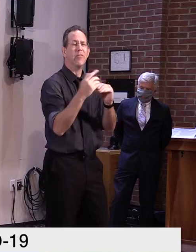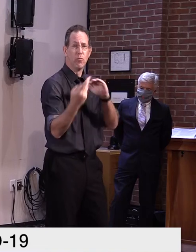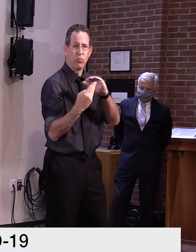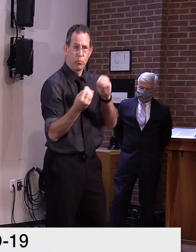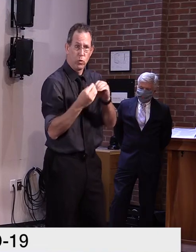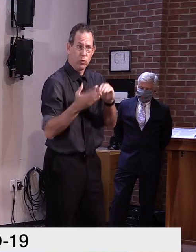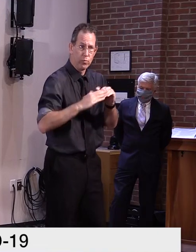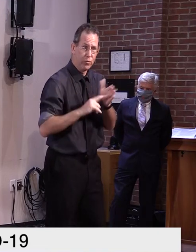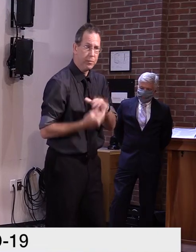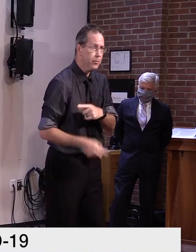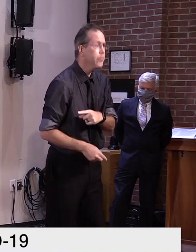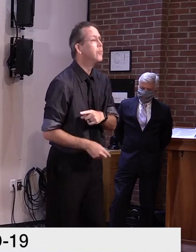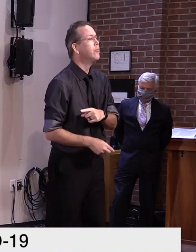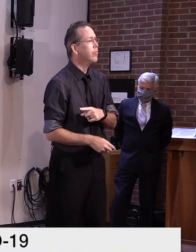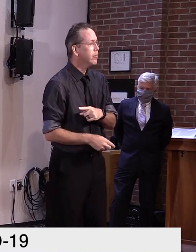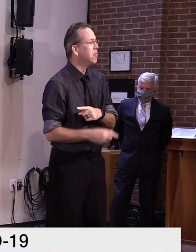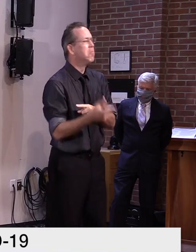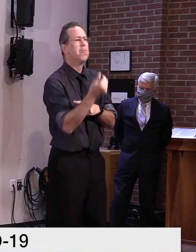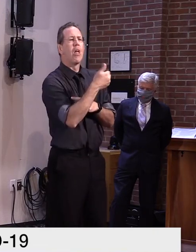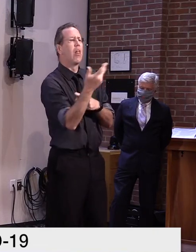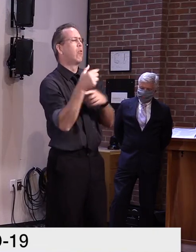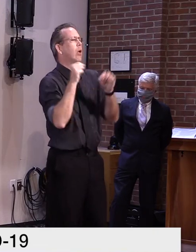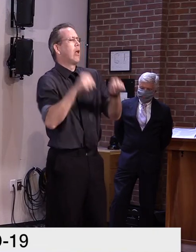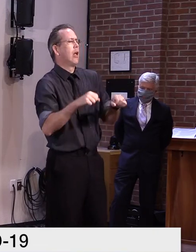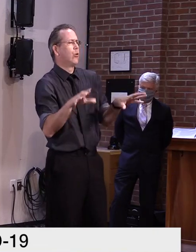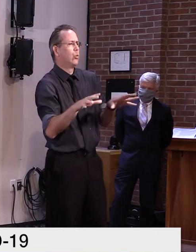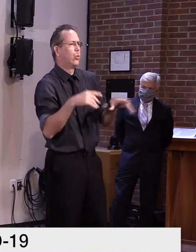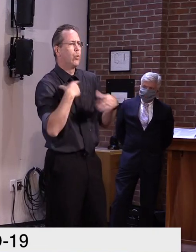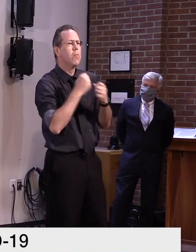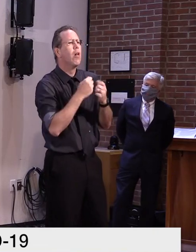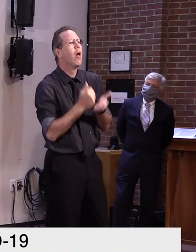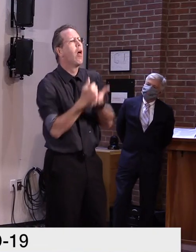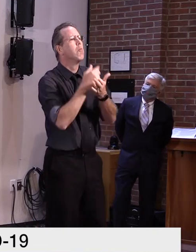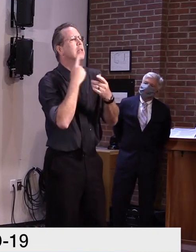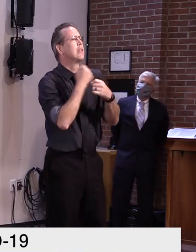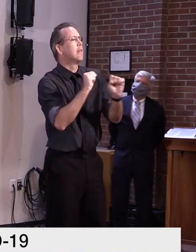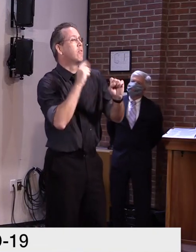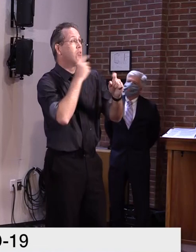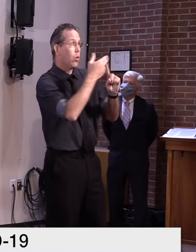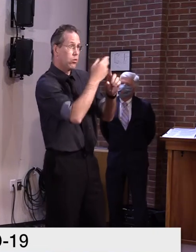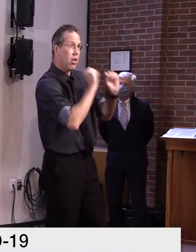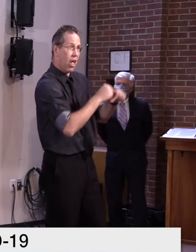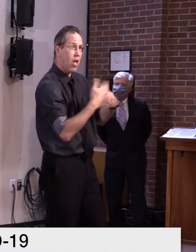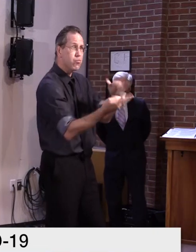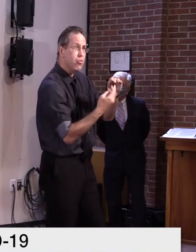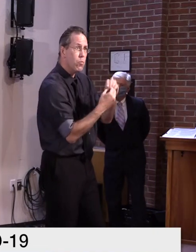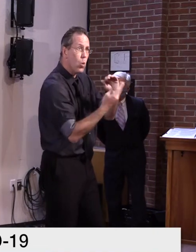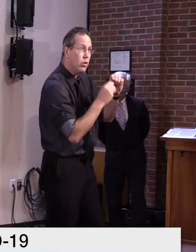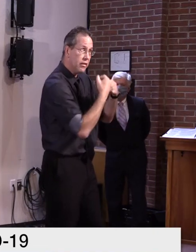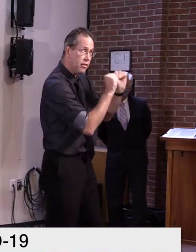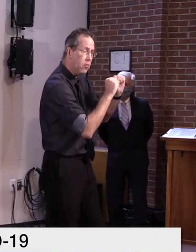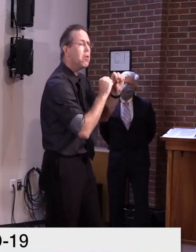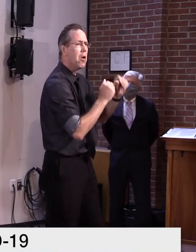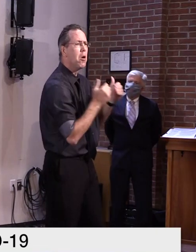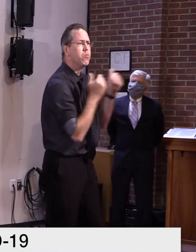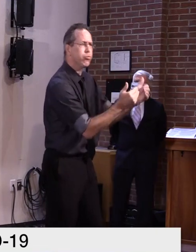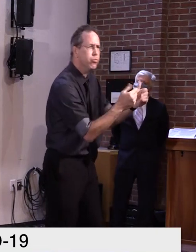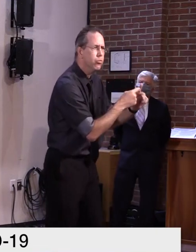we'll be taking a look this week and, uh, if everything continues to improve, uh, those are the areas that we'd be looking at.